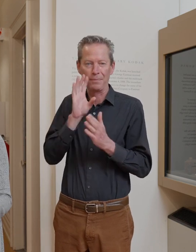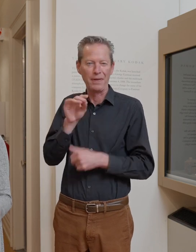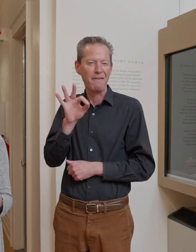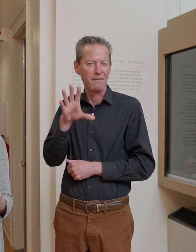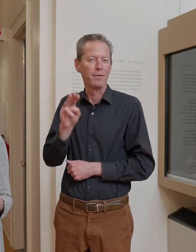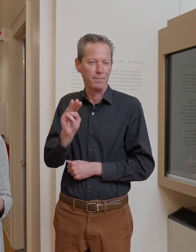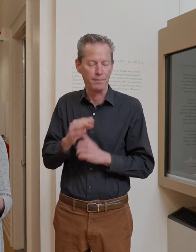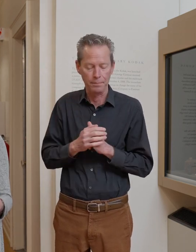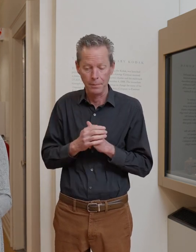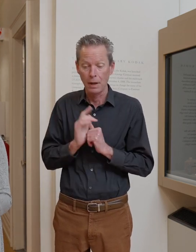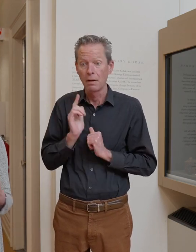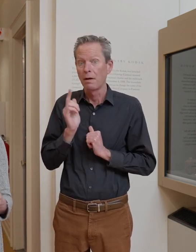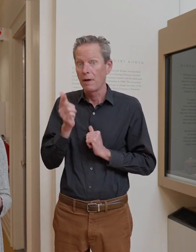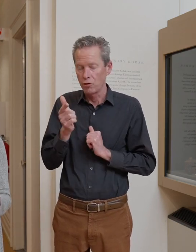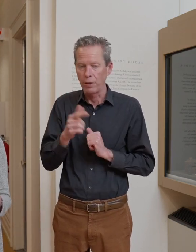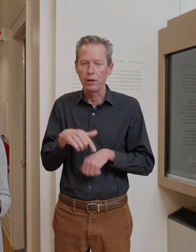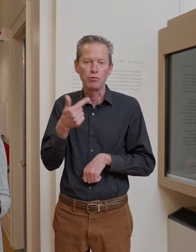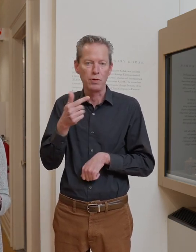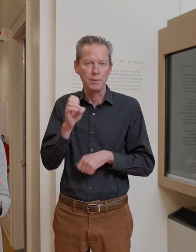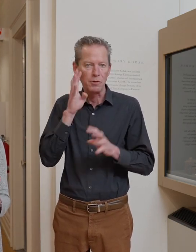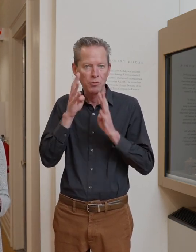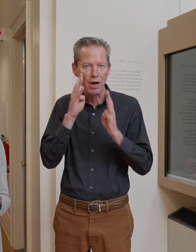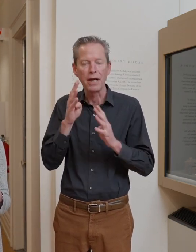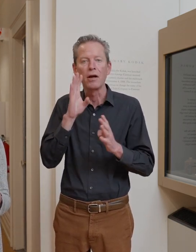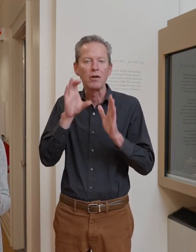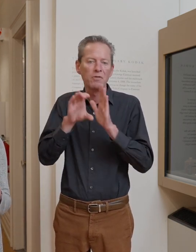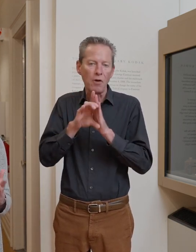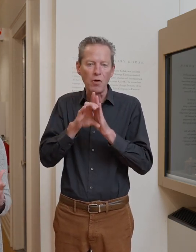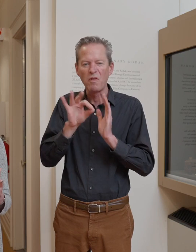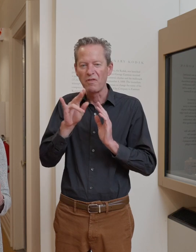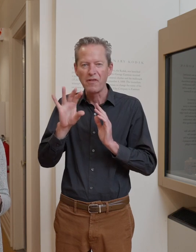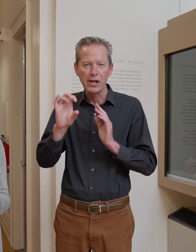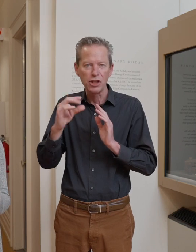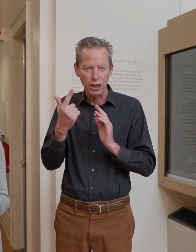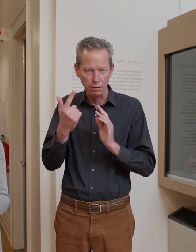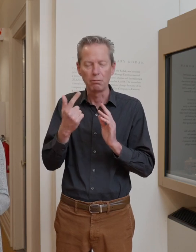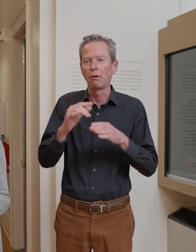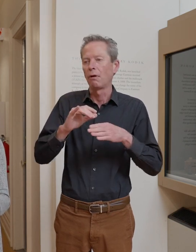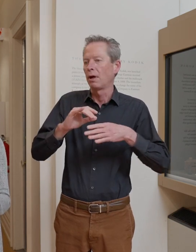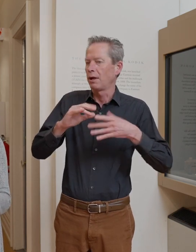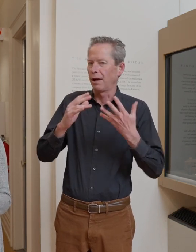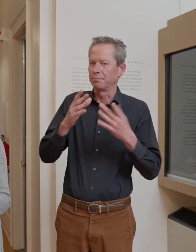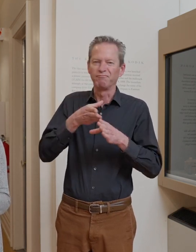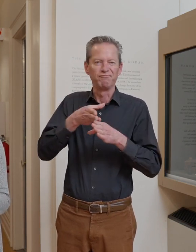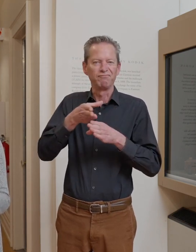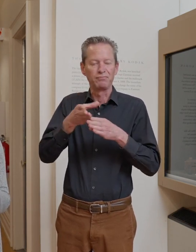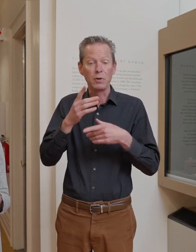Eventually, Eastman created the photo finishing industry, so no matter where you lived and bought his film and his product, you could